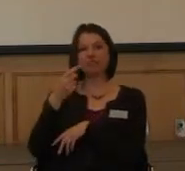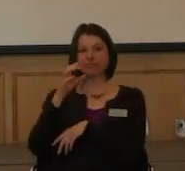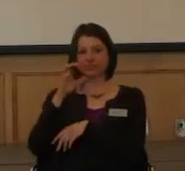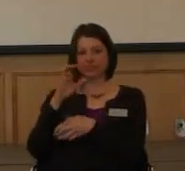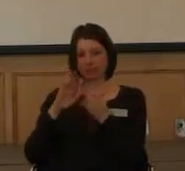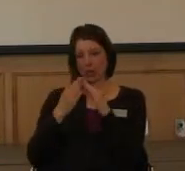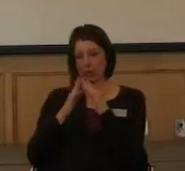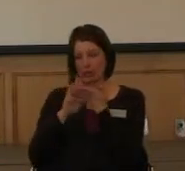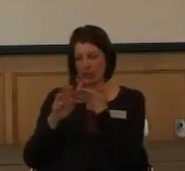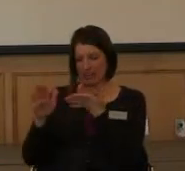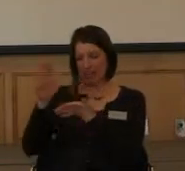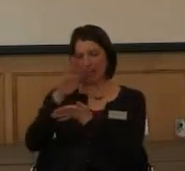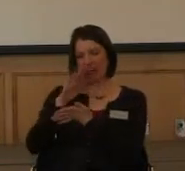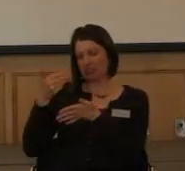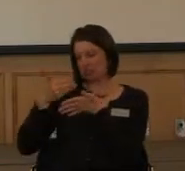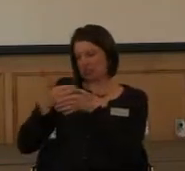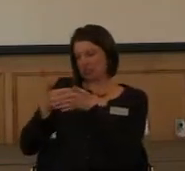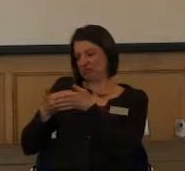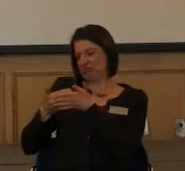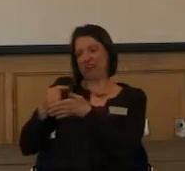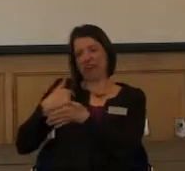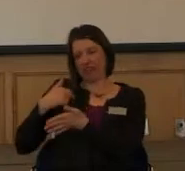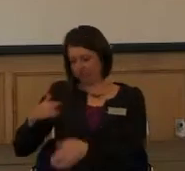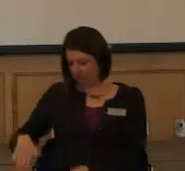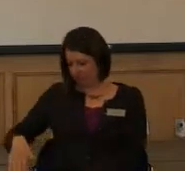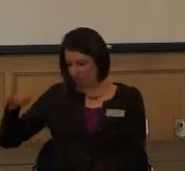little burg near where I grew up.